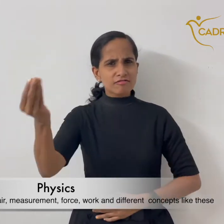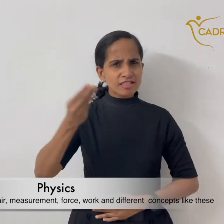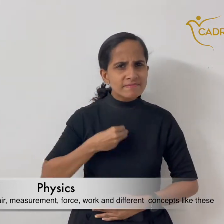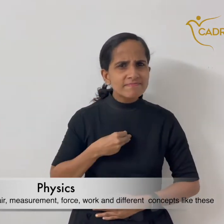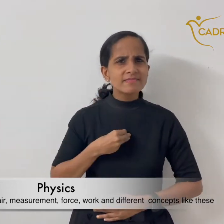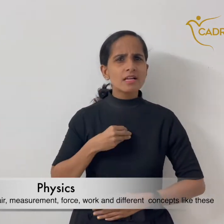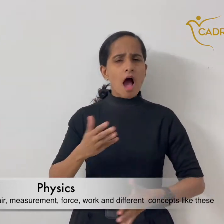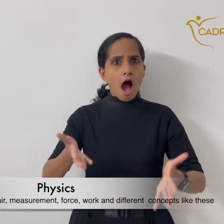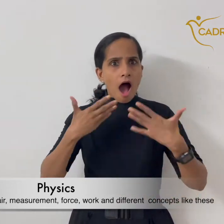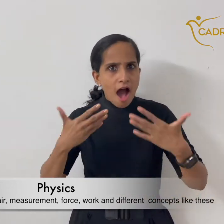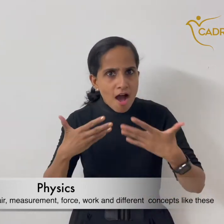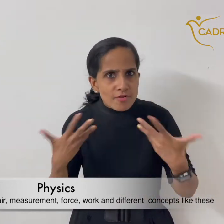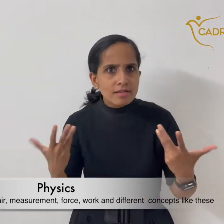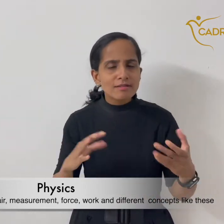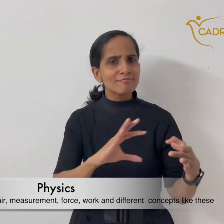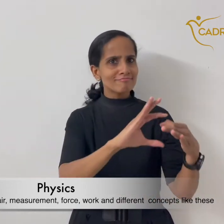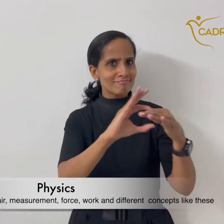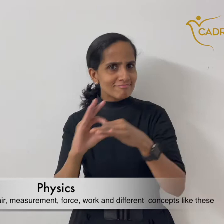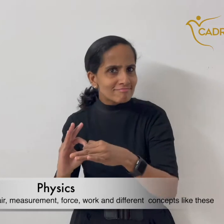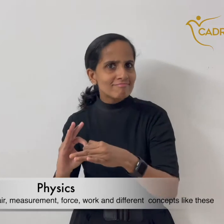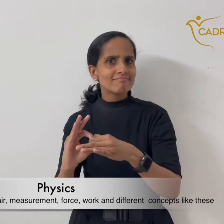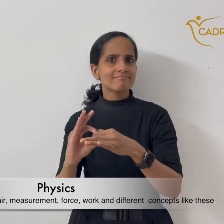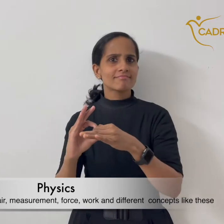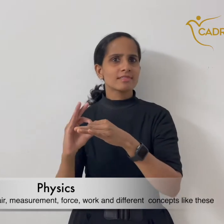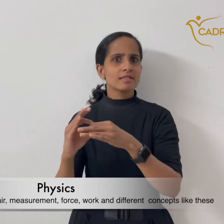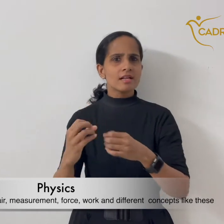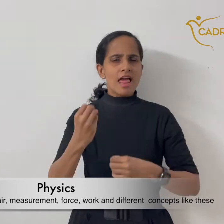force, work, and different concepts such as these.